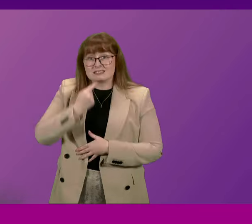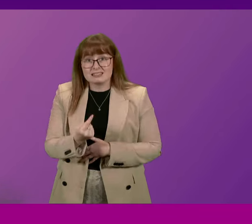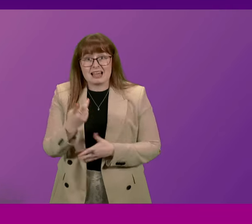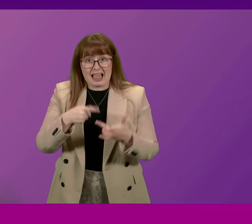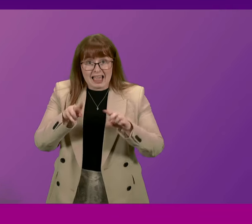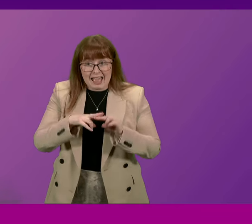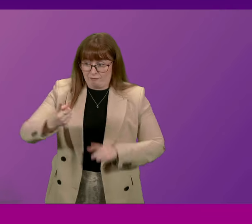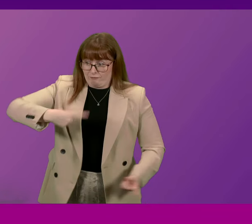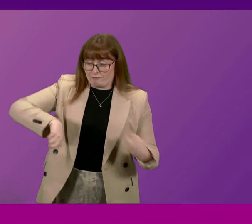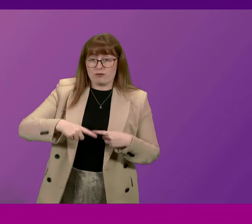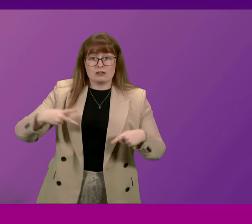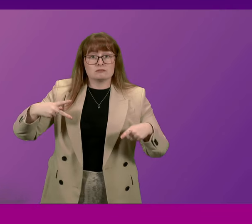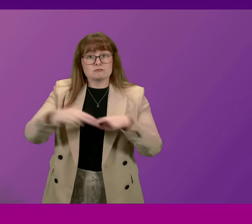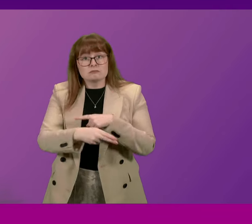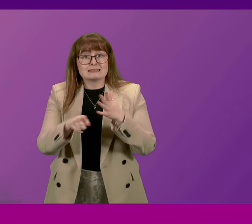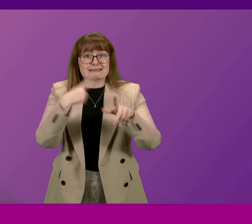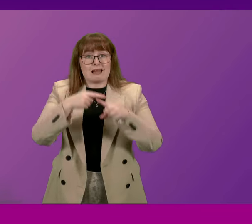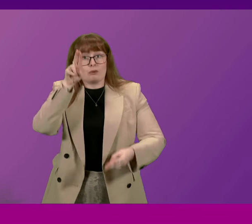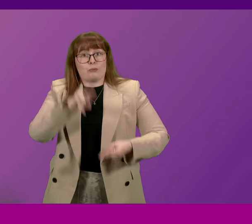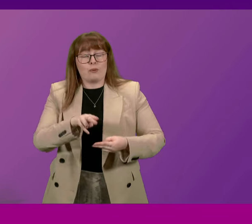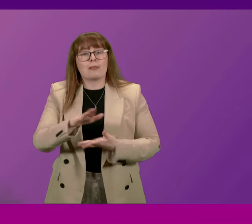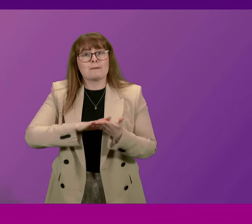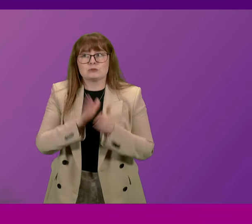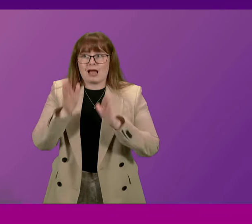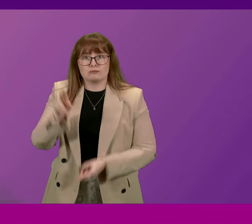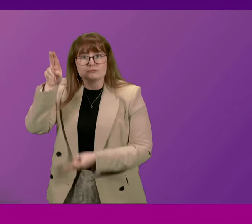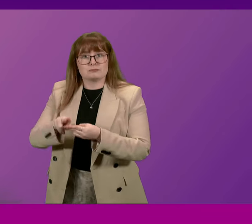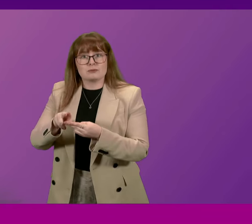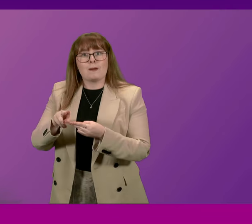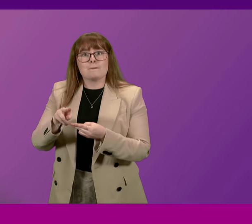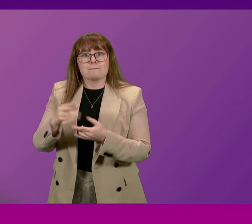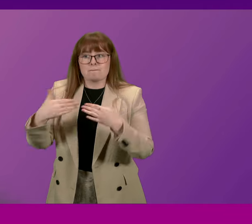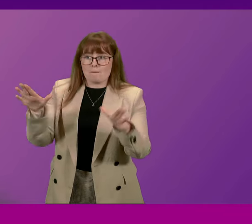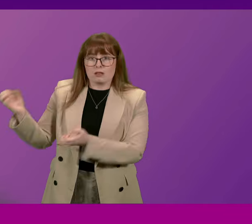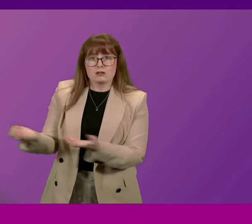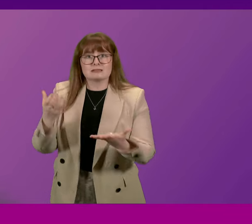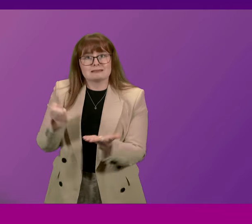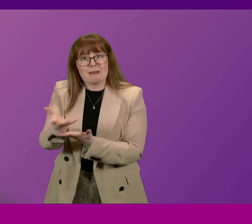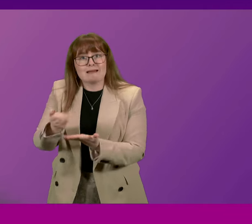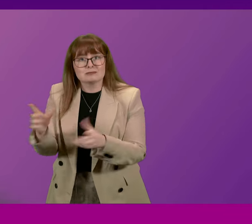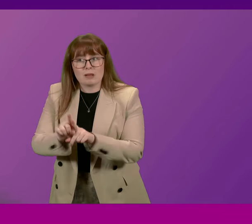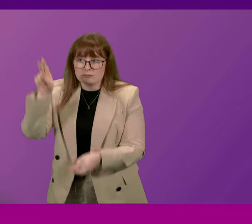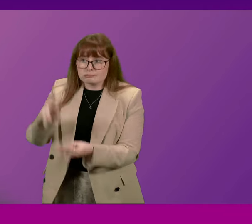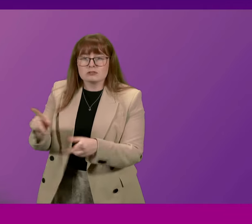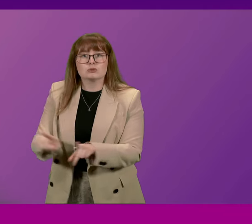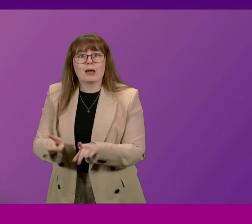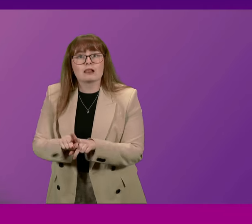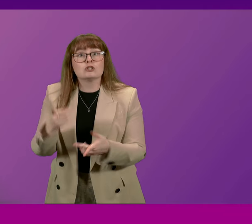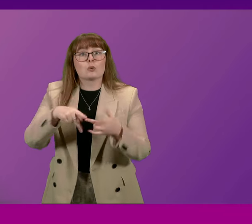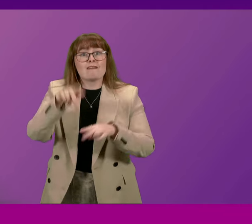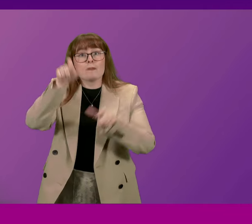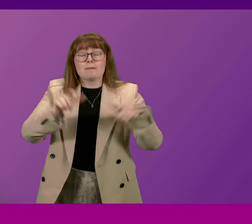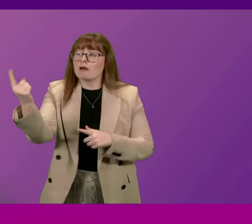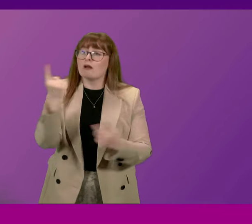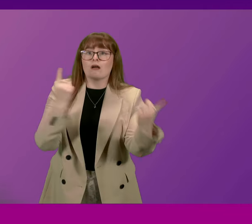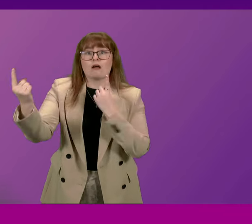are to cut taxes, we will have to cut public expenditure as well. Now, if people are going to come forward